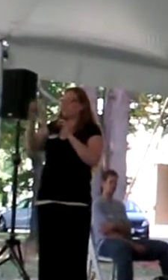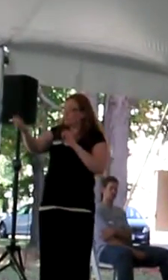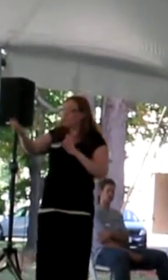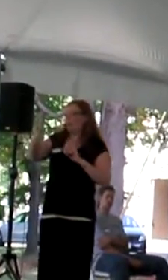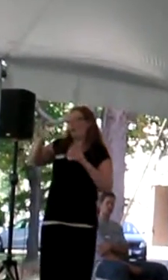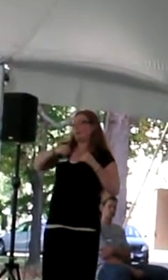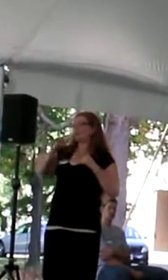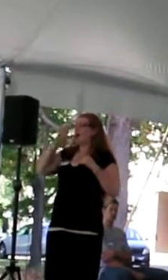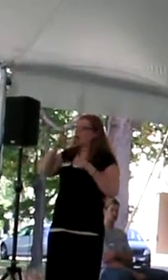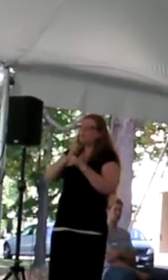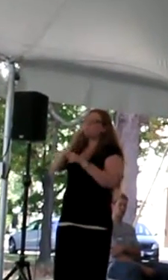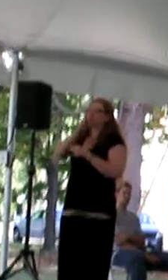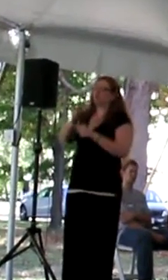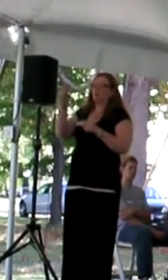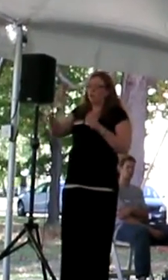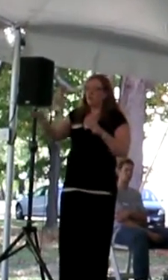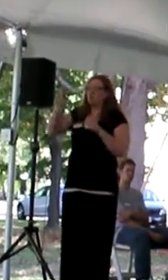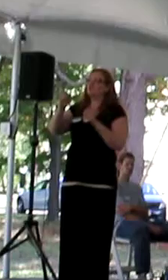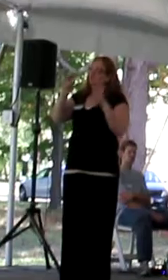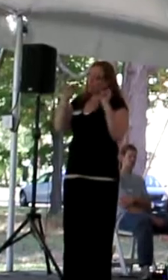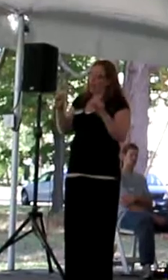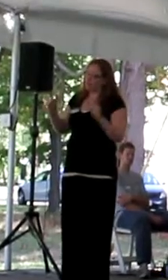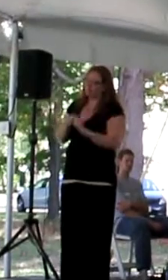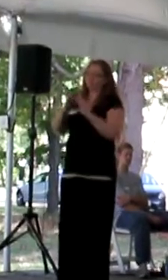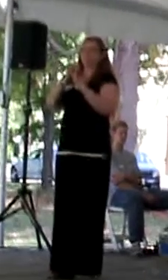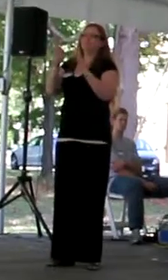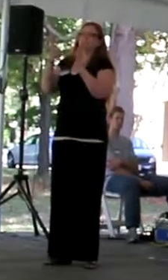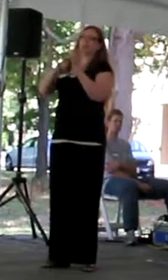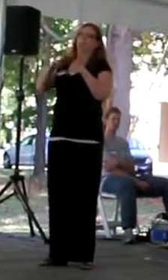make sure your team gets online and gets started fundraising.